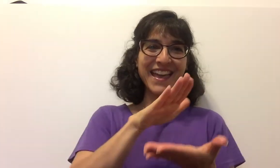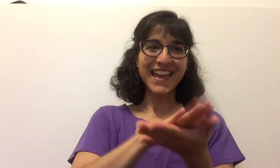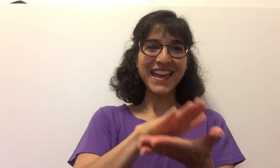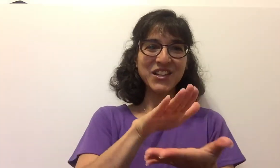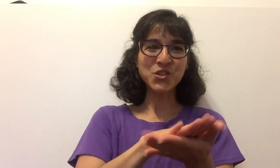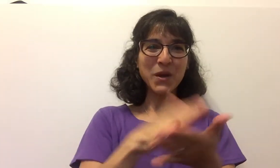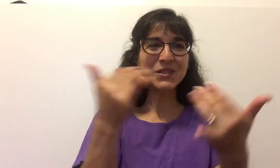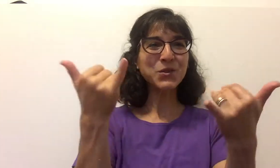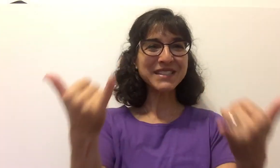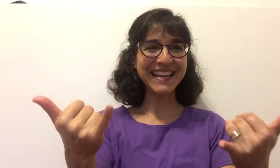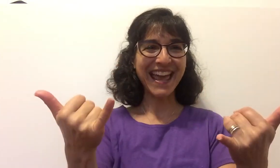Enjoy school today.